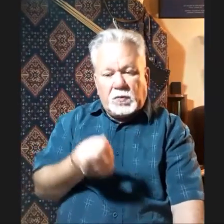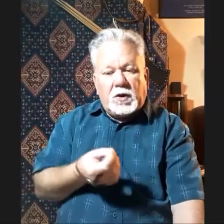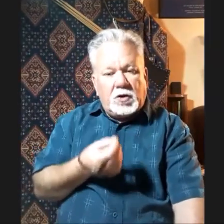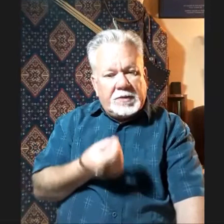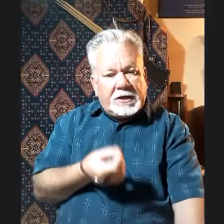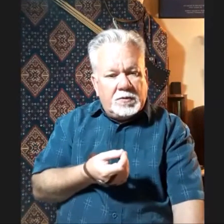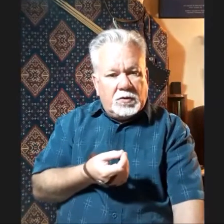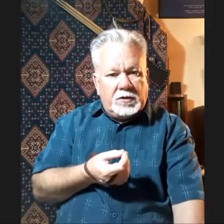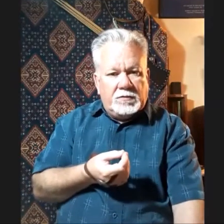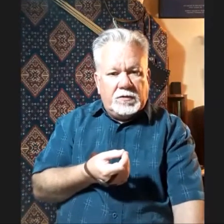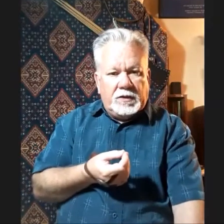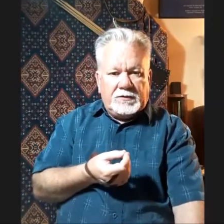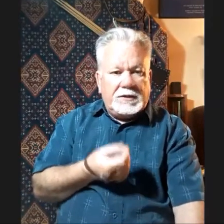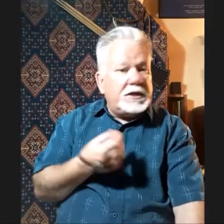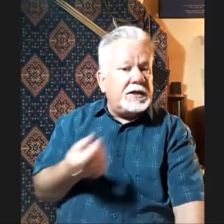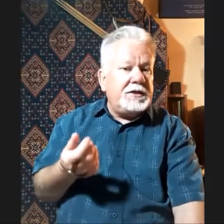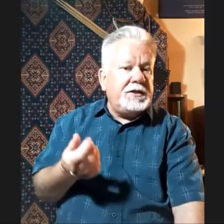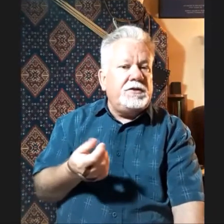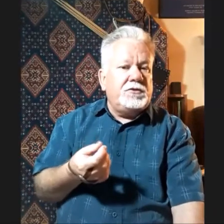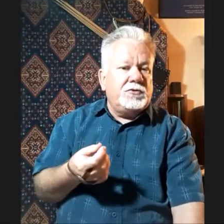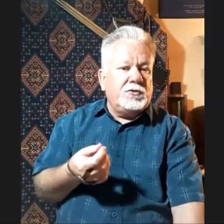one I became aware of is the Yahi Indian drawer.